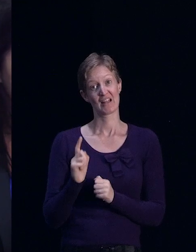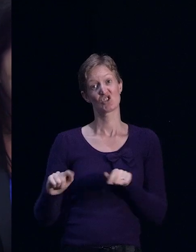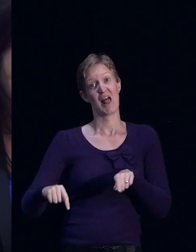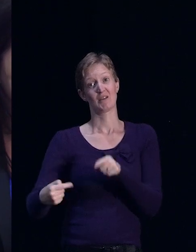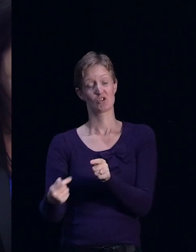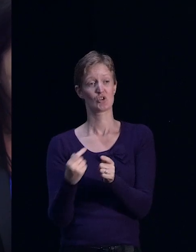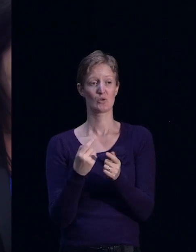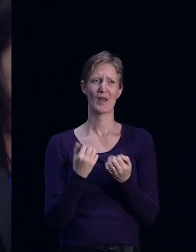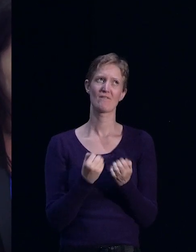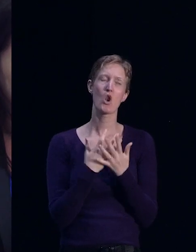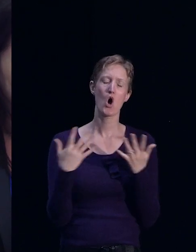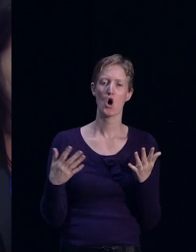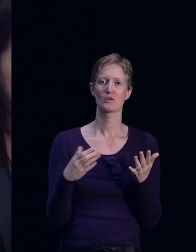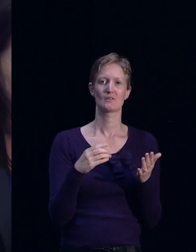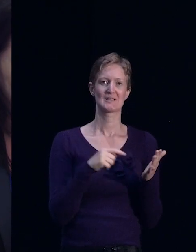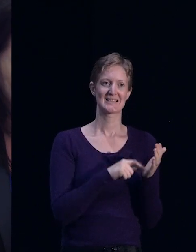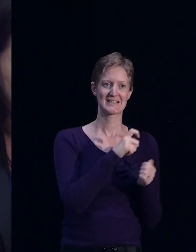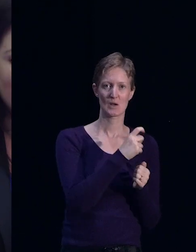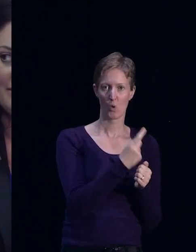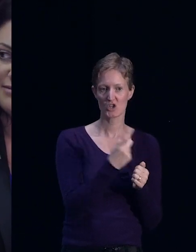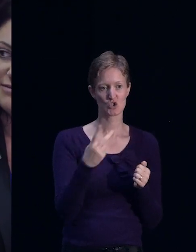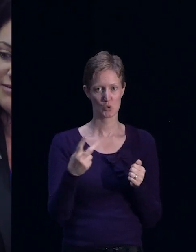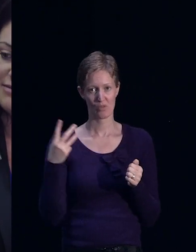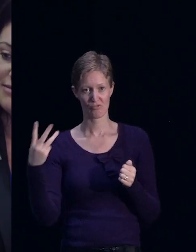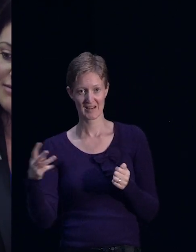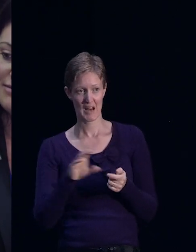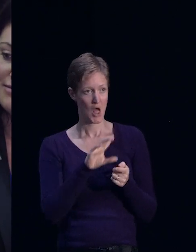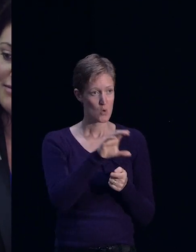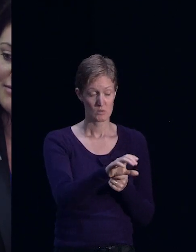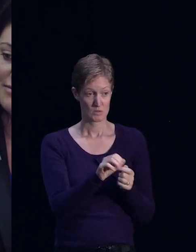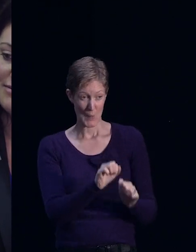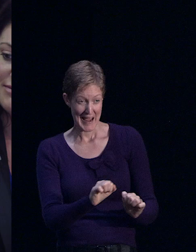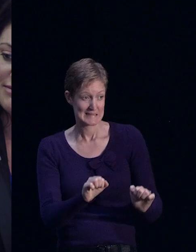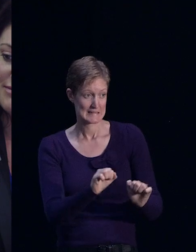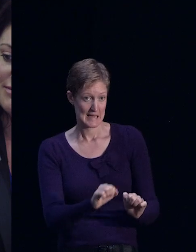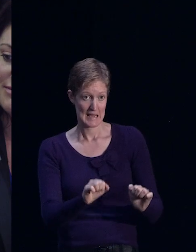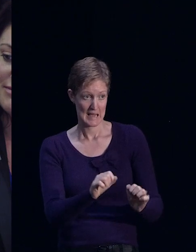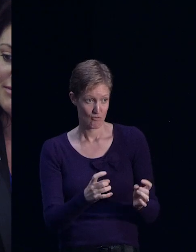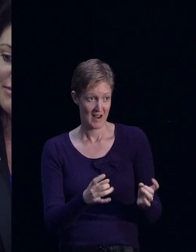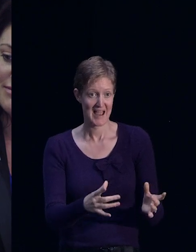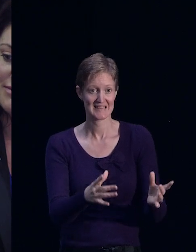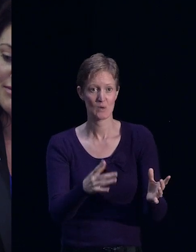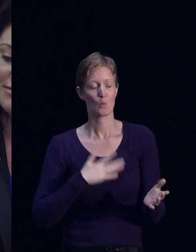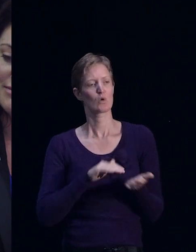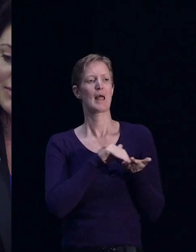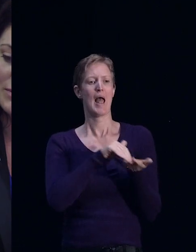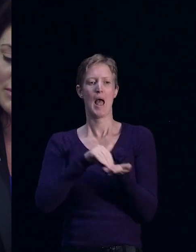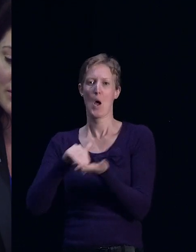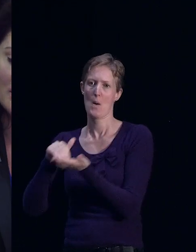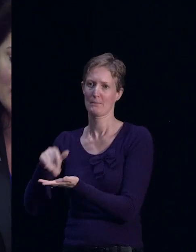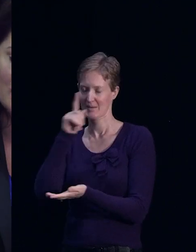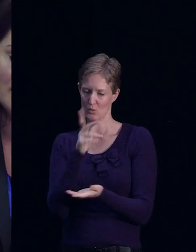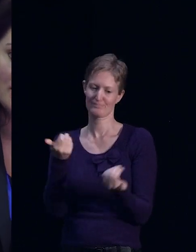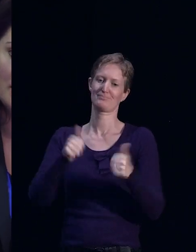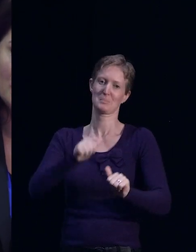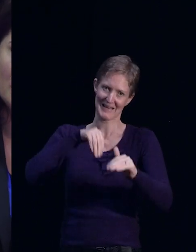category one, two and three, TC3 category loans in the pipeline. And, you know, we want to help people get into the properties and